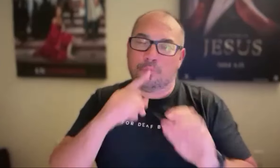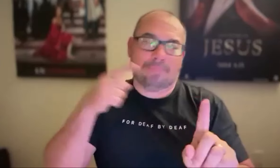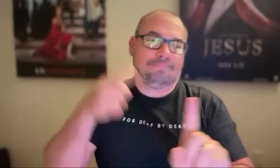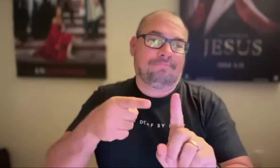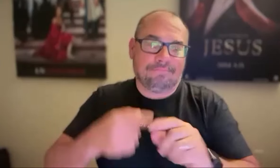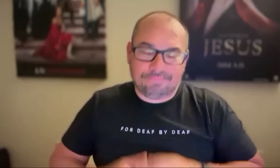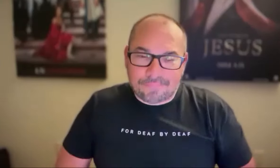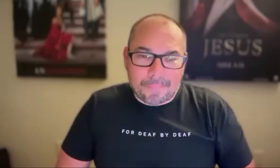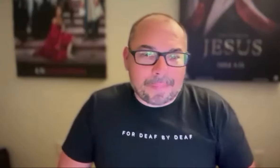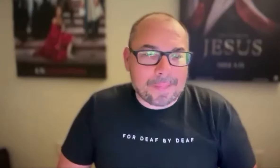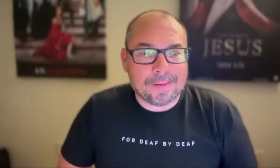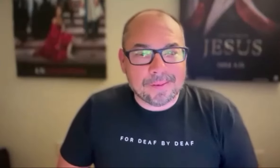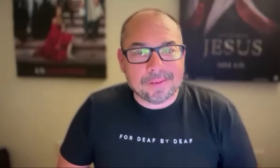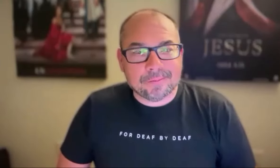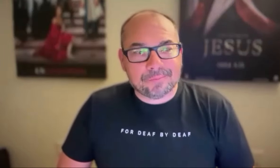key. He wants a relationship with every deaf person.